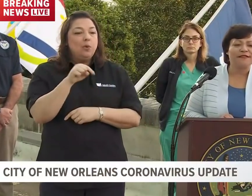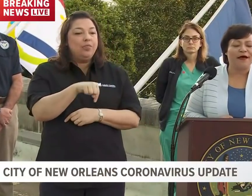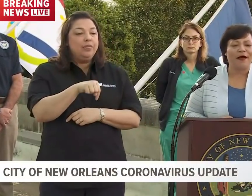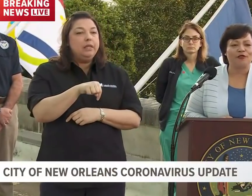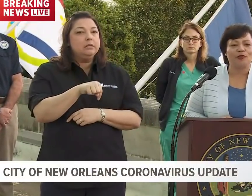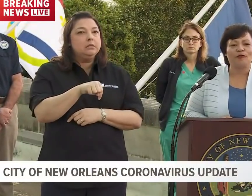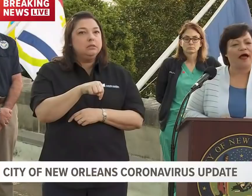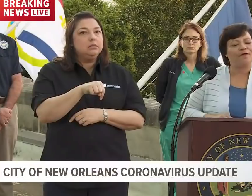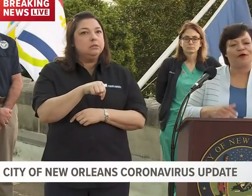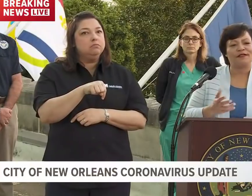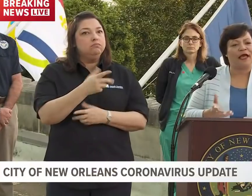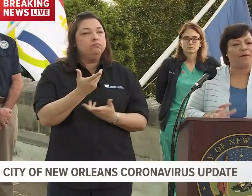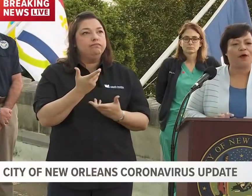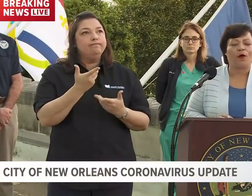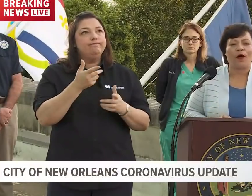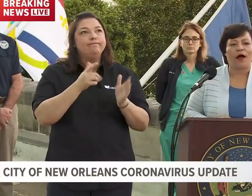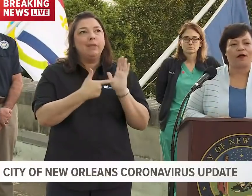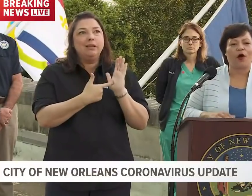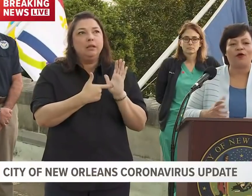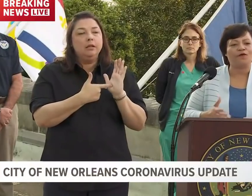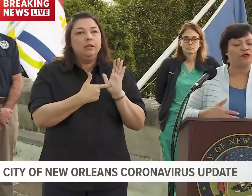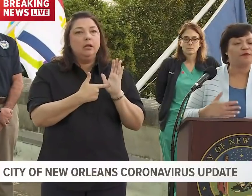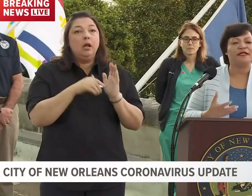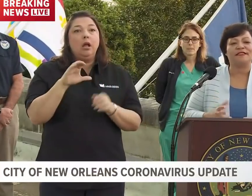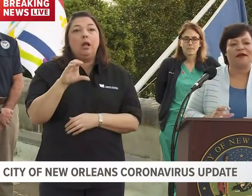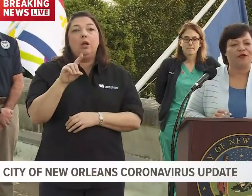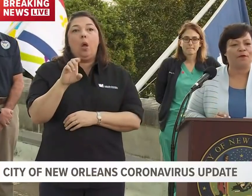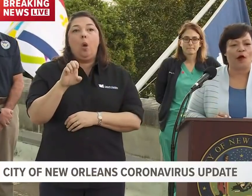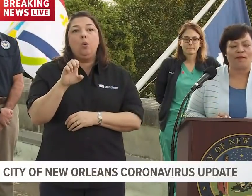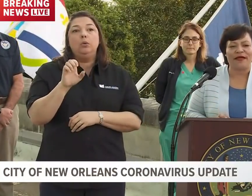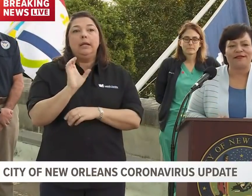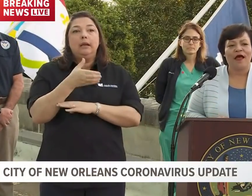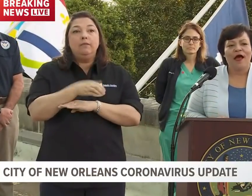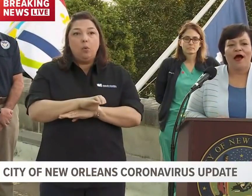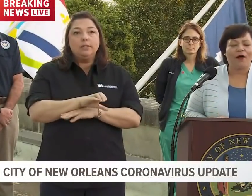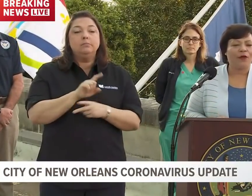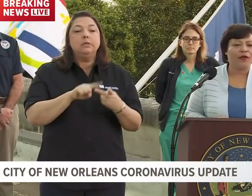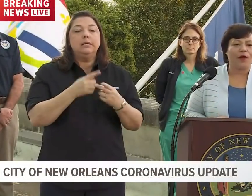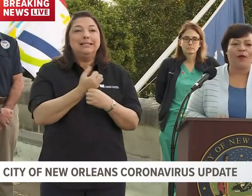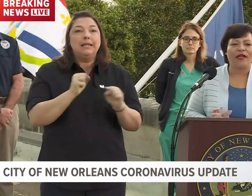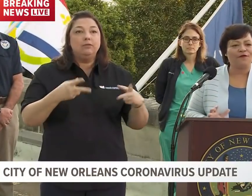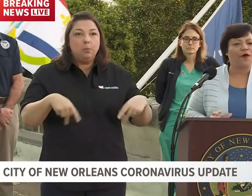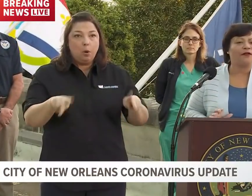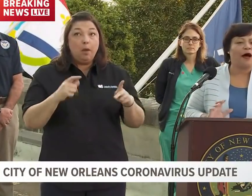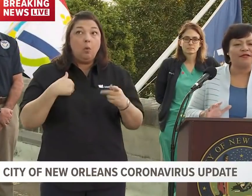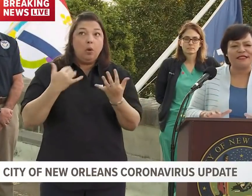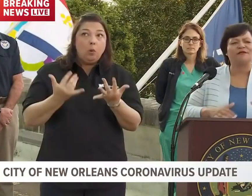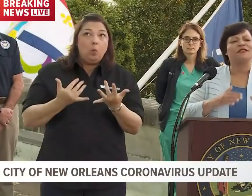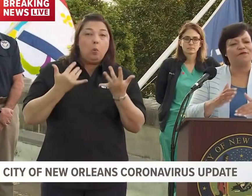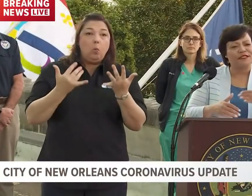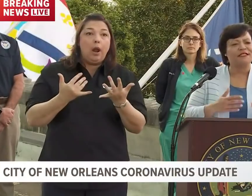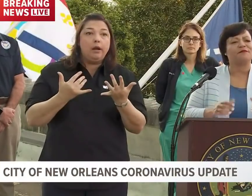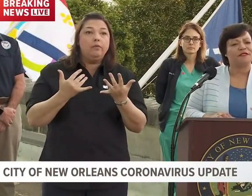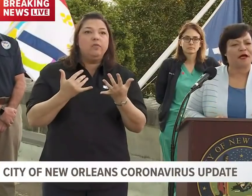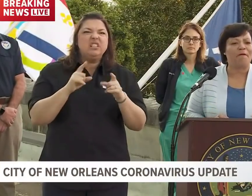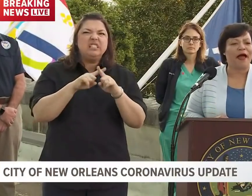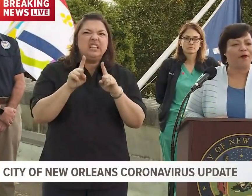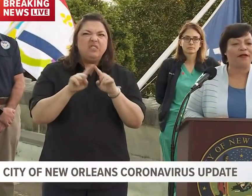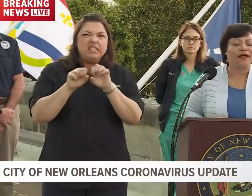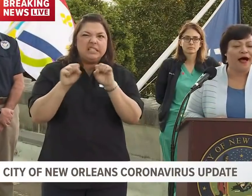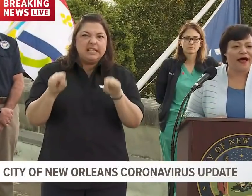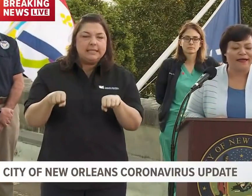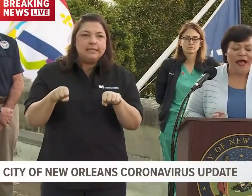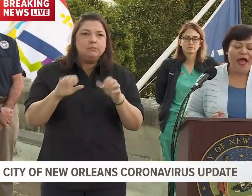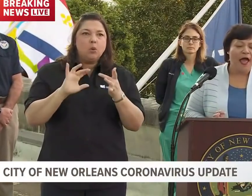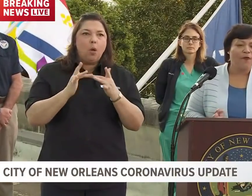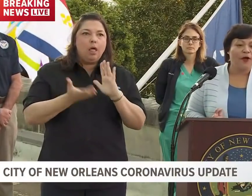speaks to like, for example, code enforcement and safety and permits. We were waiting for our llama systems, different systems to come back